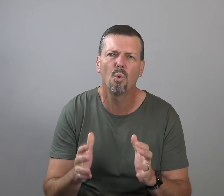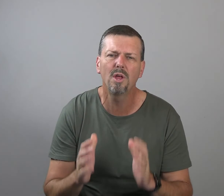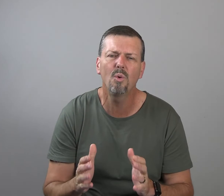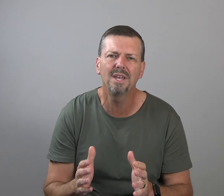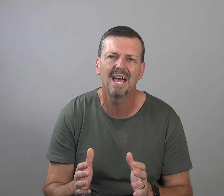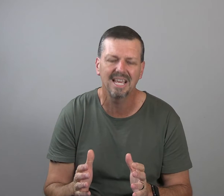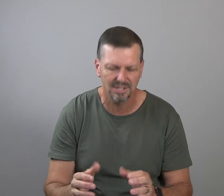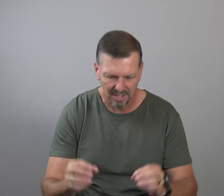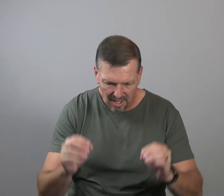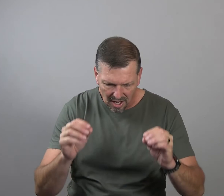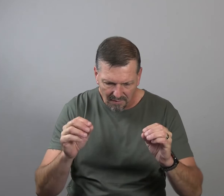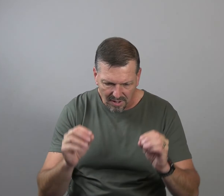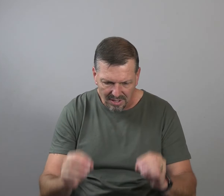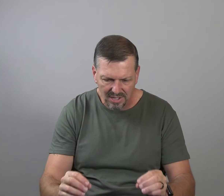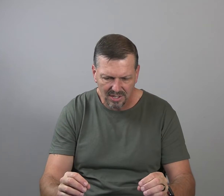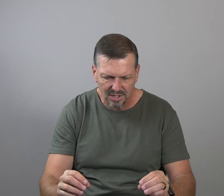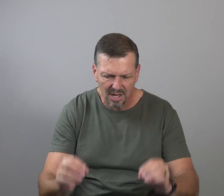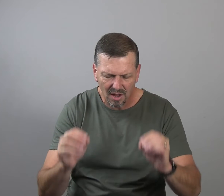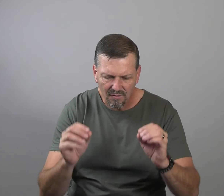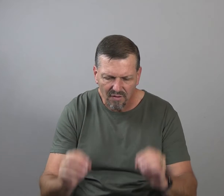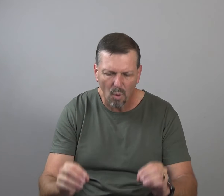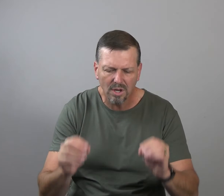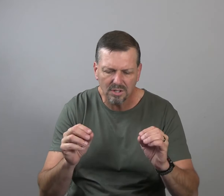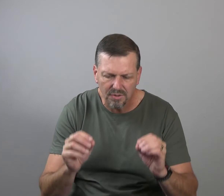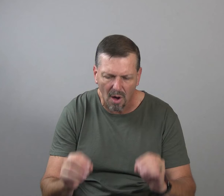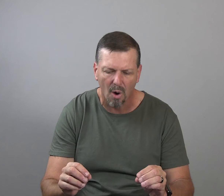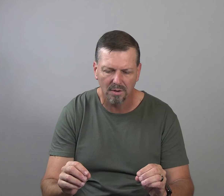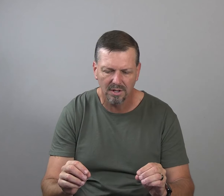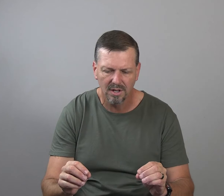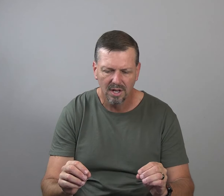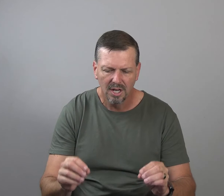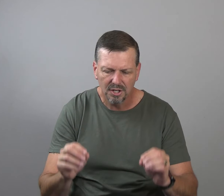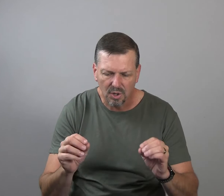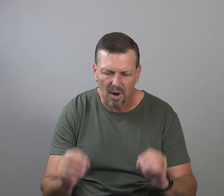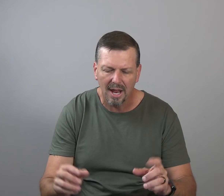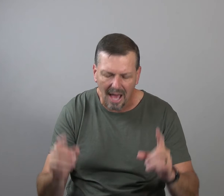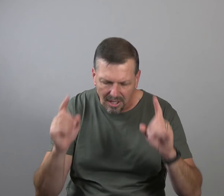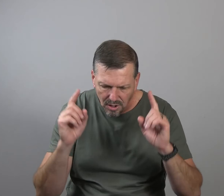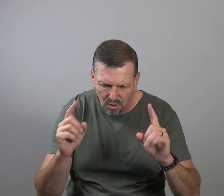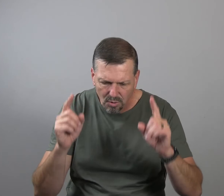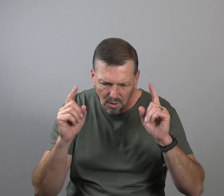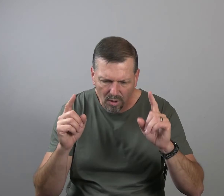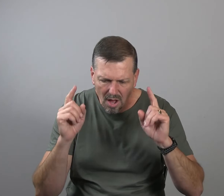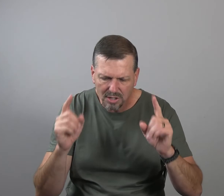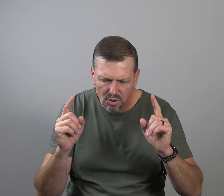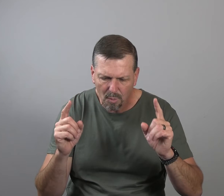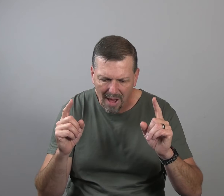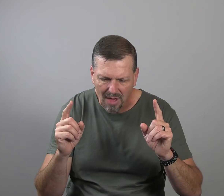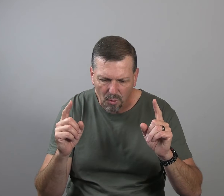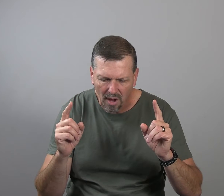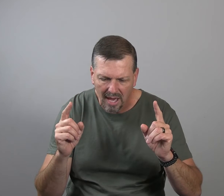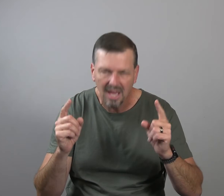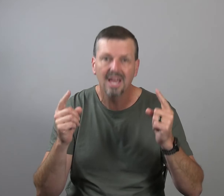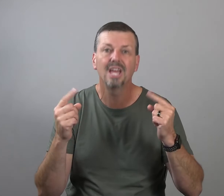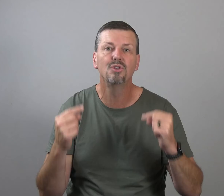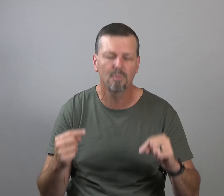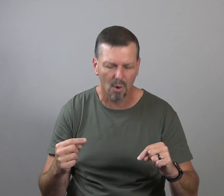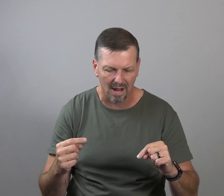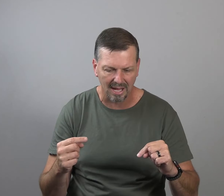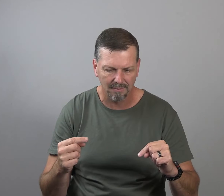21 days of consistent focused thought to create a new neurological pathway in your brain.